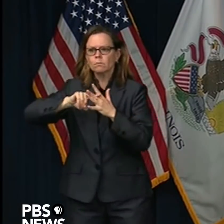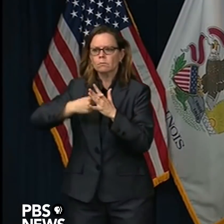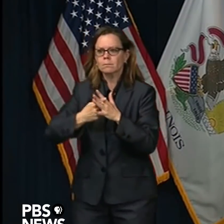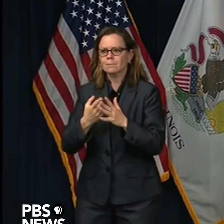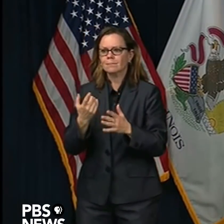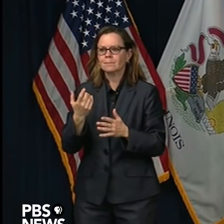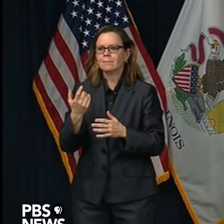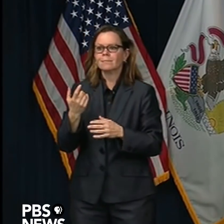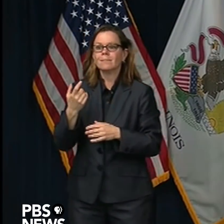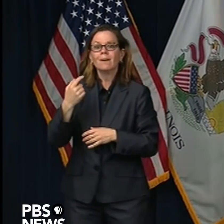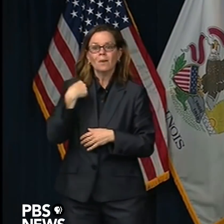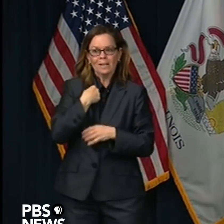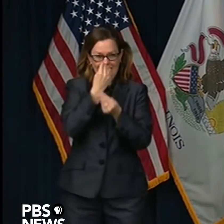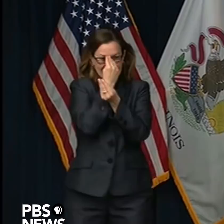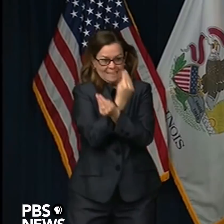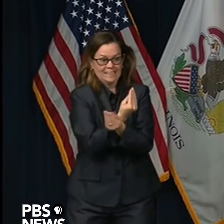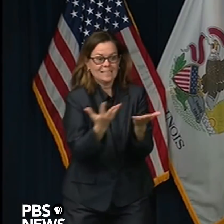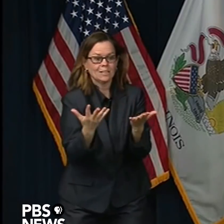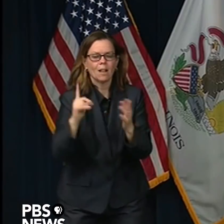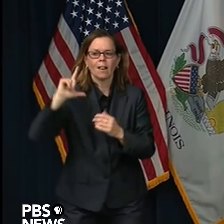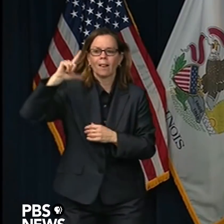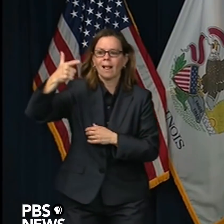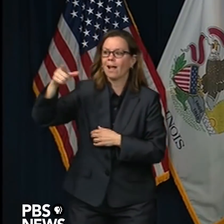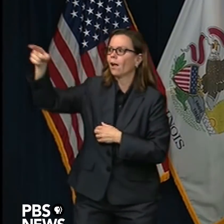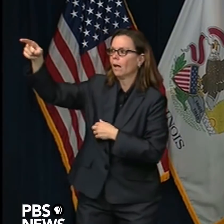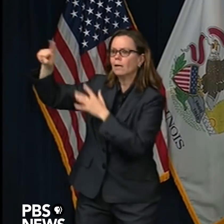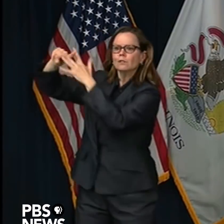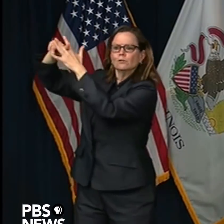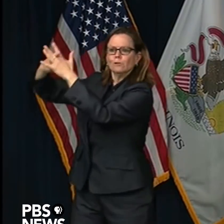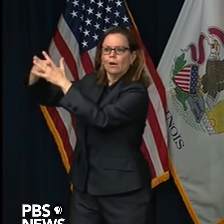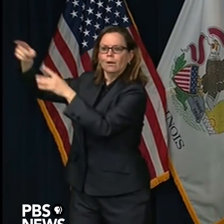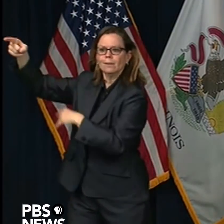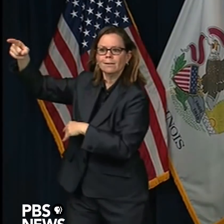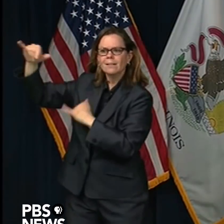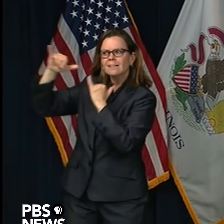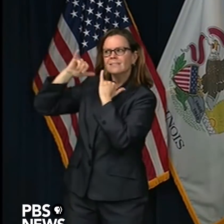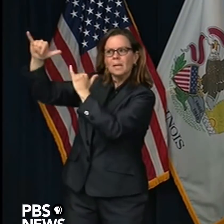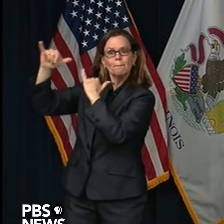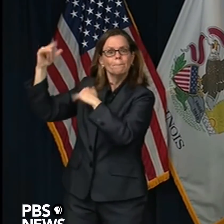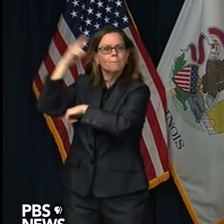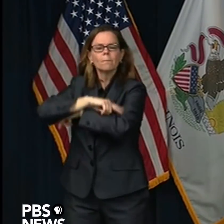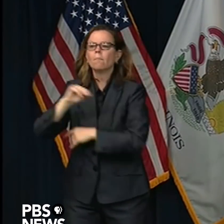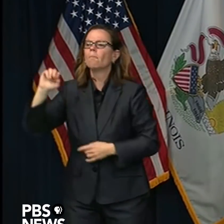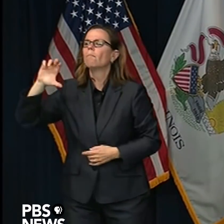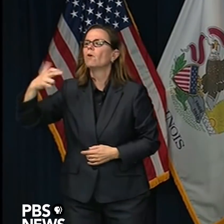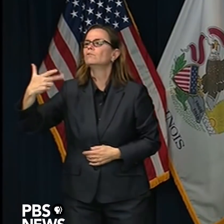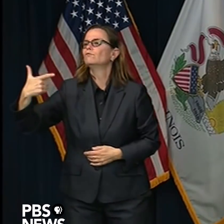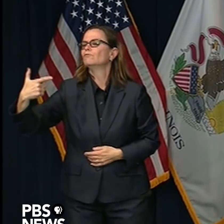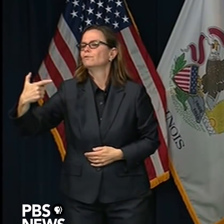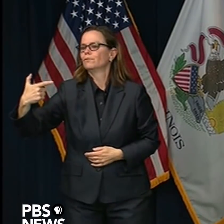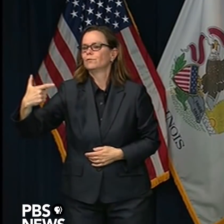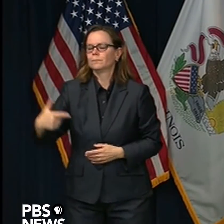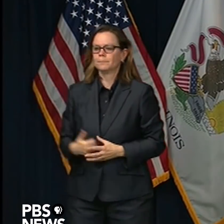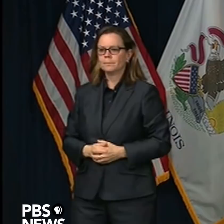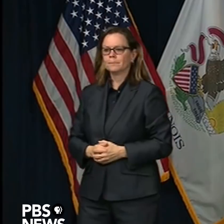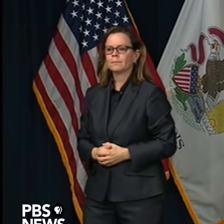did. But on the same day, March 21st is when ours went into effect. We announced it on the 20th